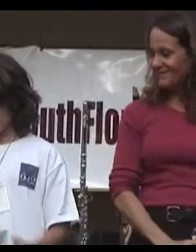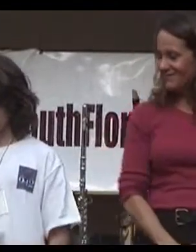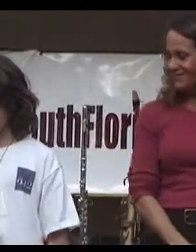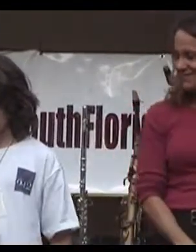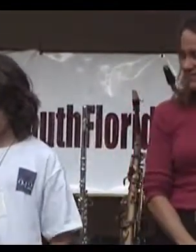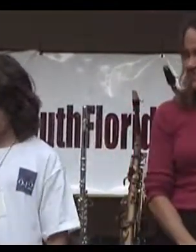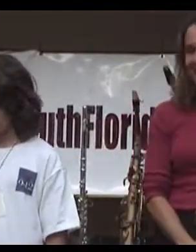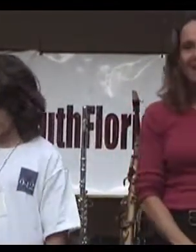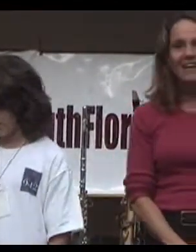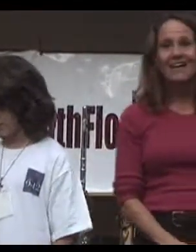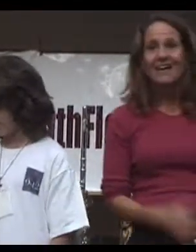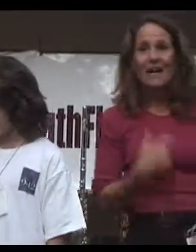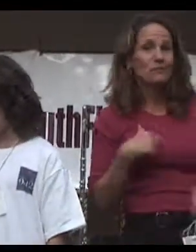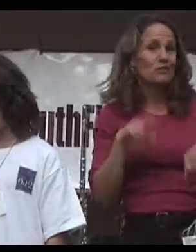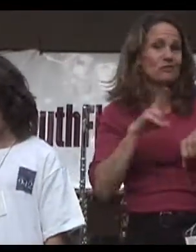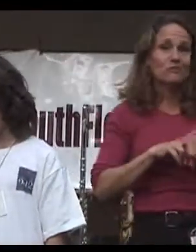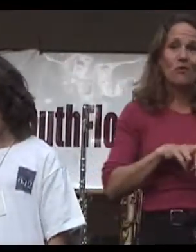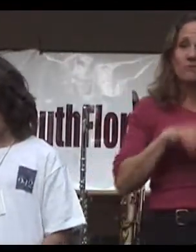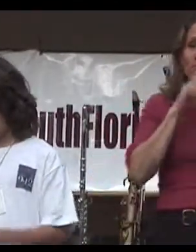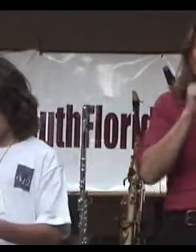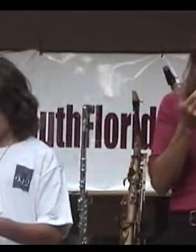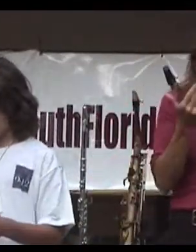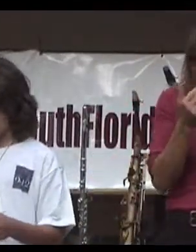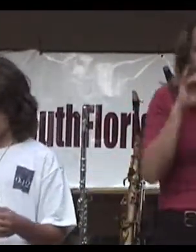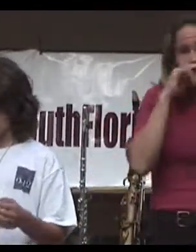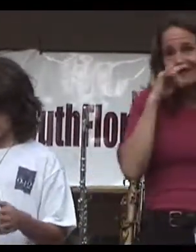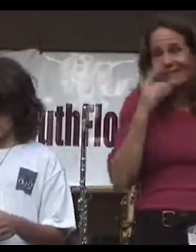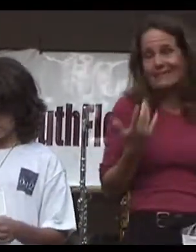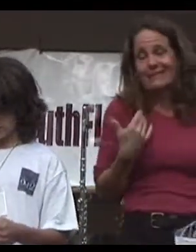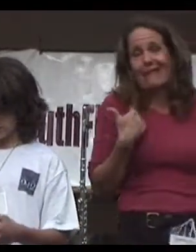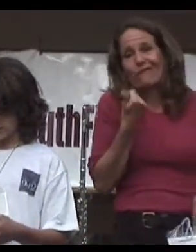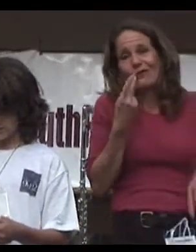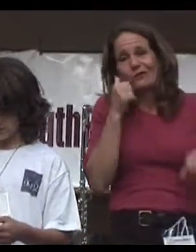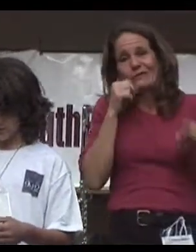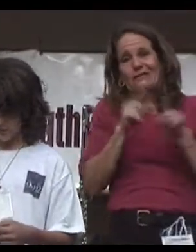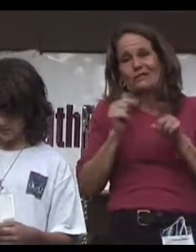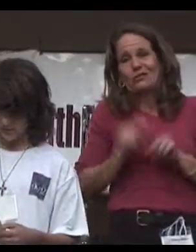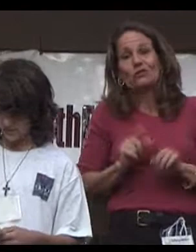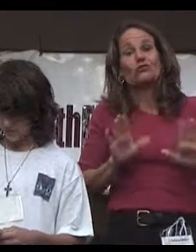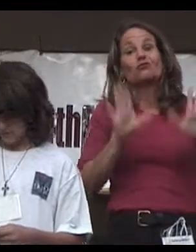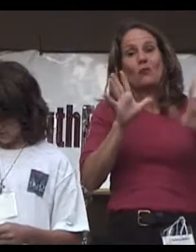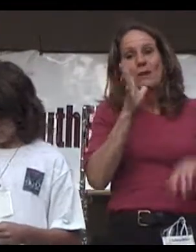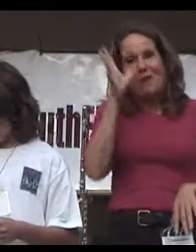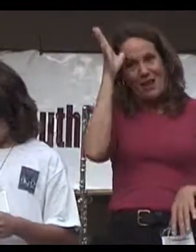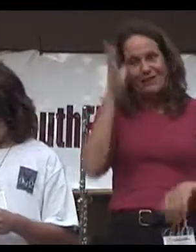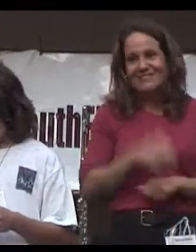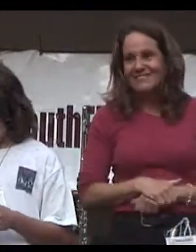I'm just a normal 13-year-old kid. I have two sisters and great parents.